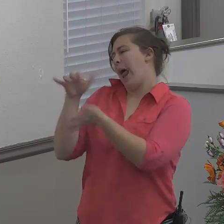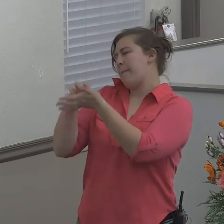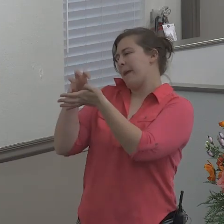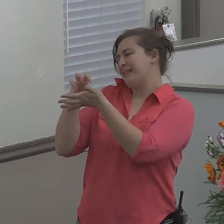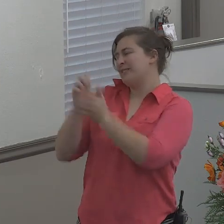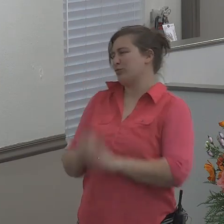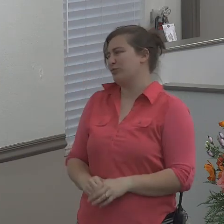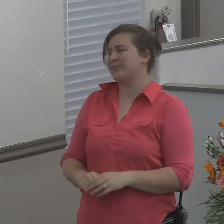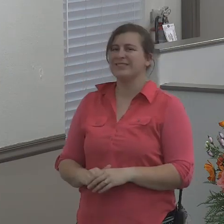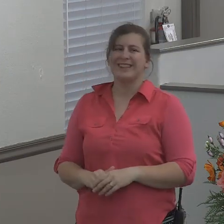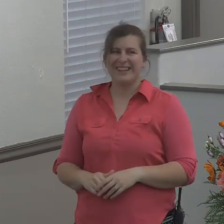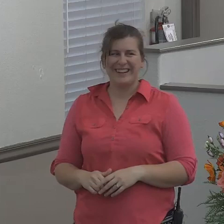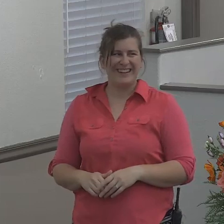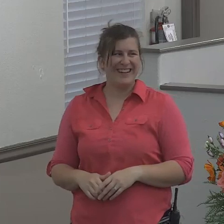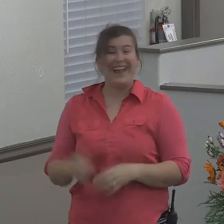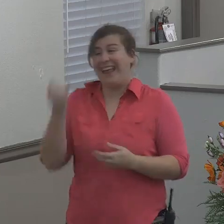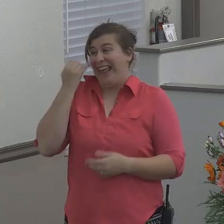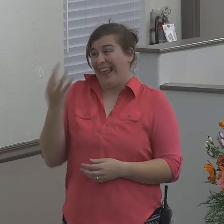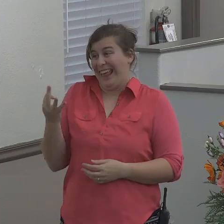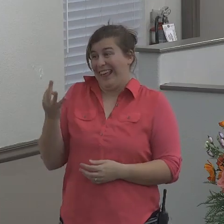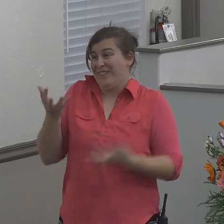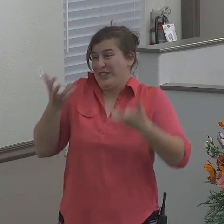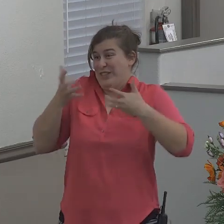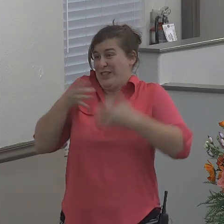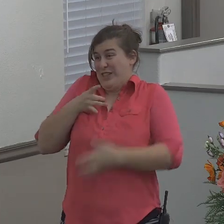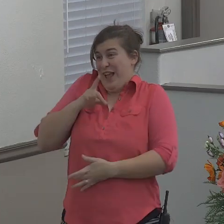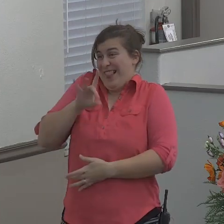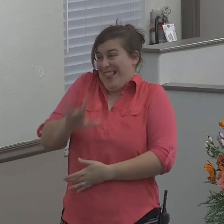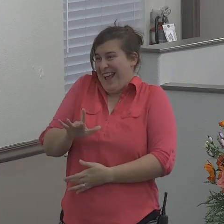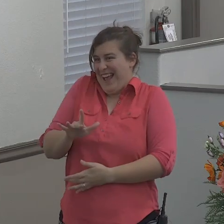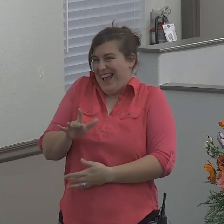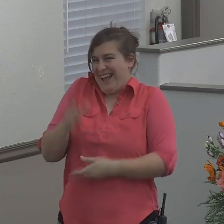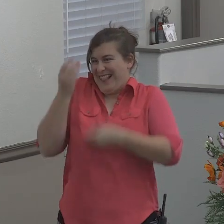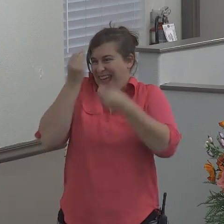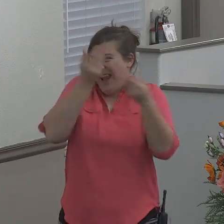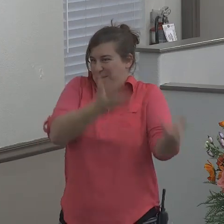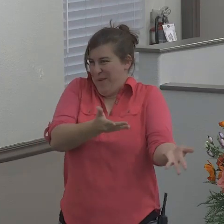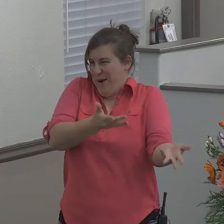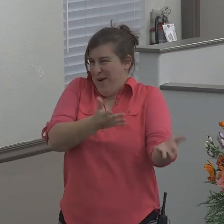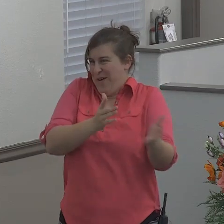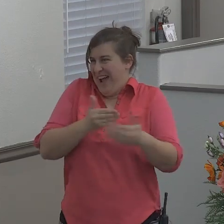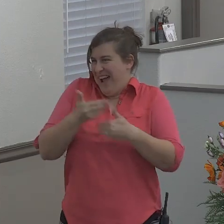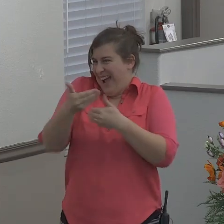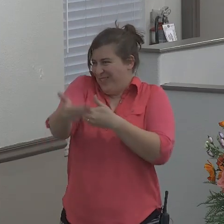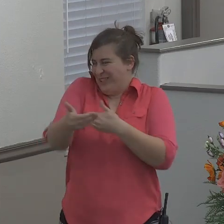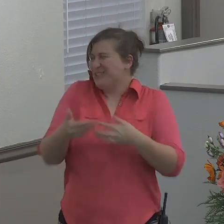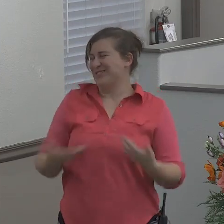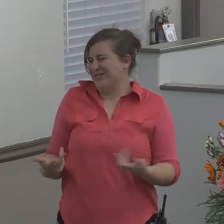if you don't like it, he's right there and let him know after the service.